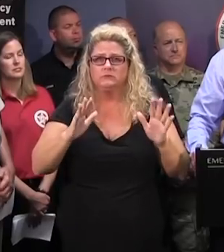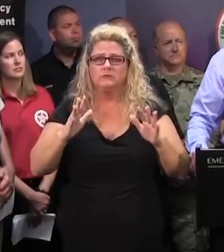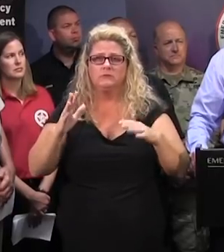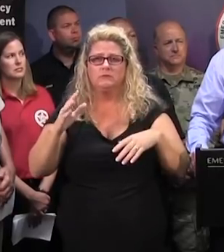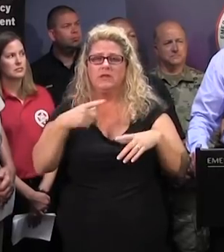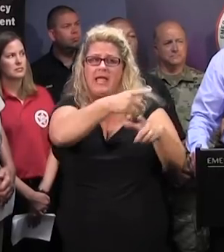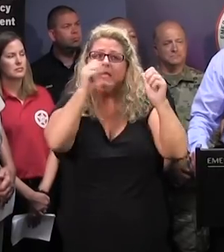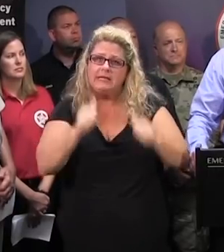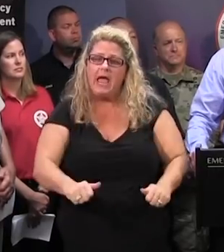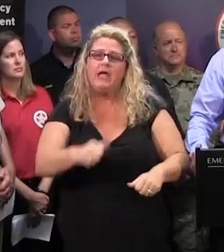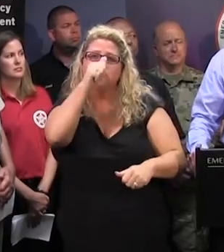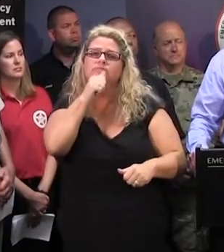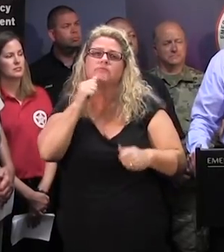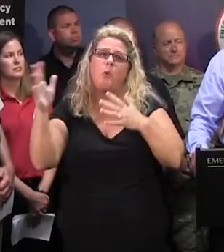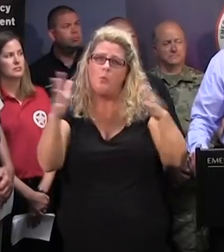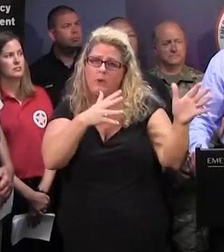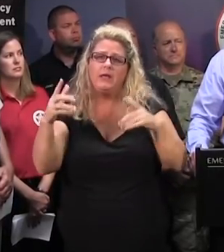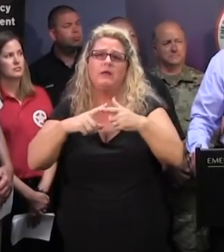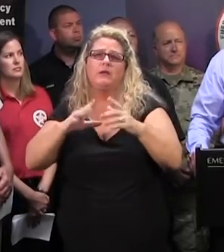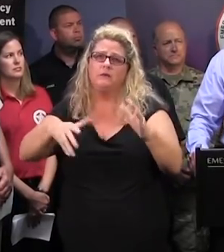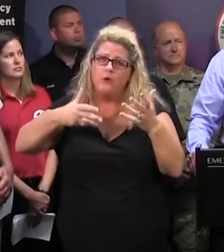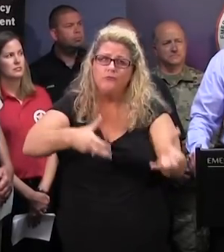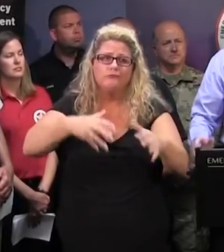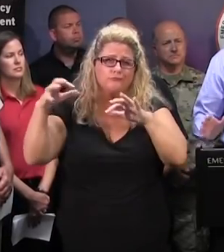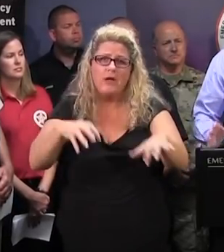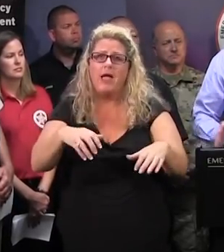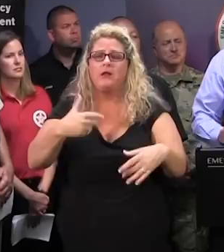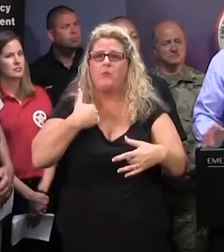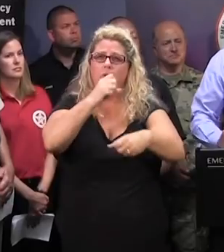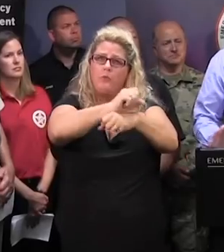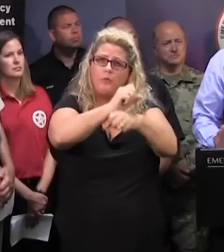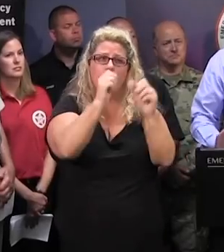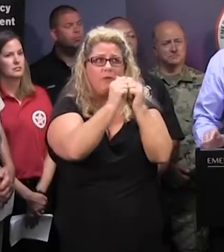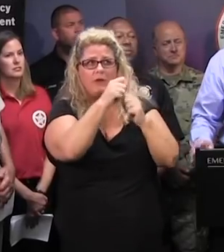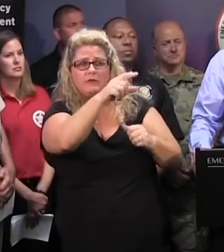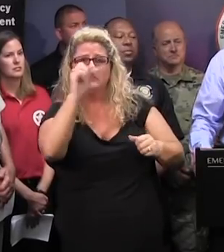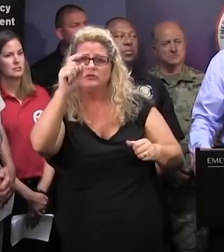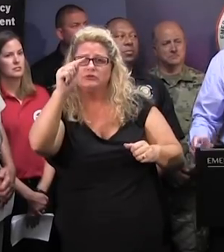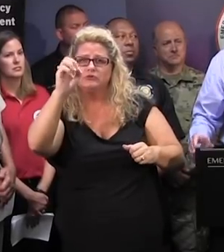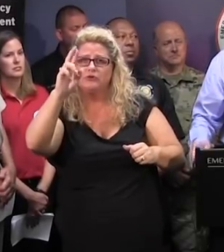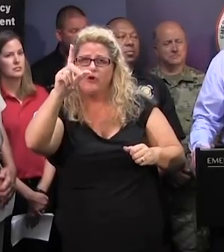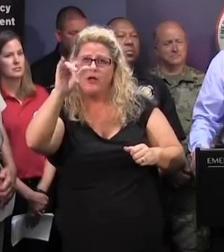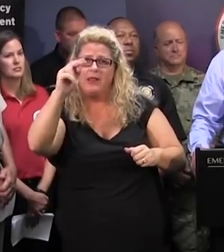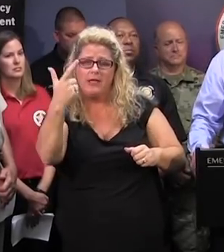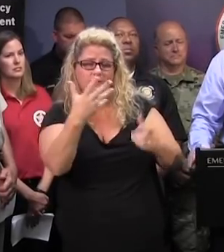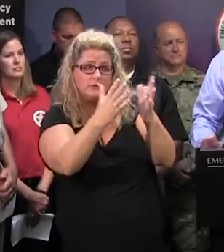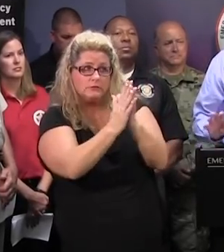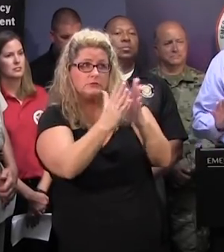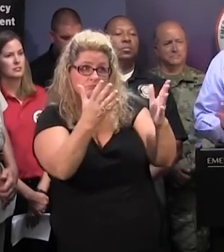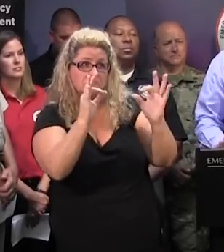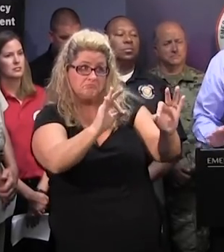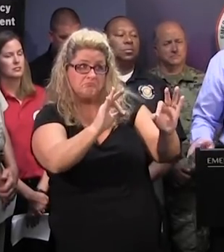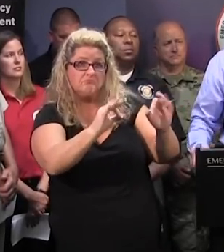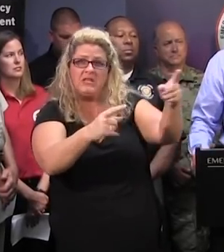rain. And we're working closely with Director Sterling and others to determine what the best thing is to do. And at this time, the best thing